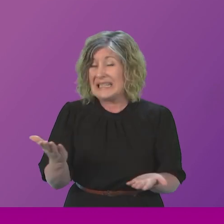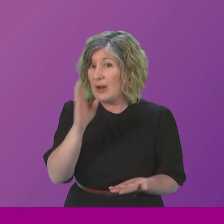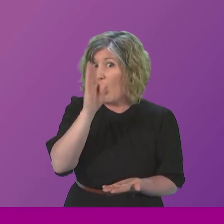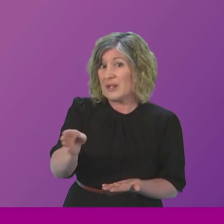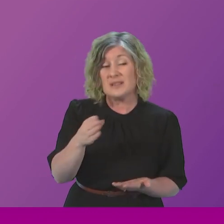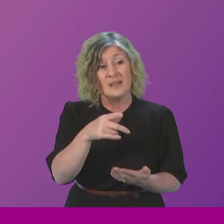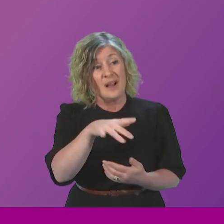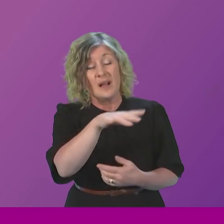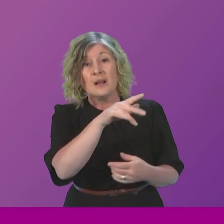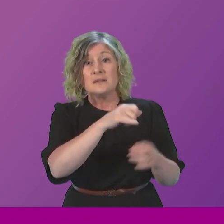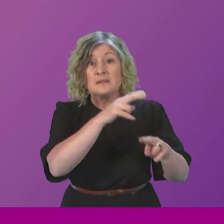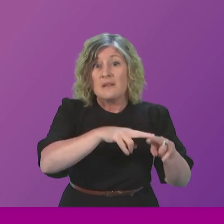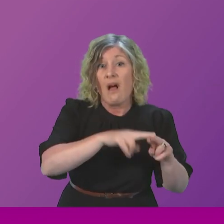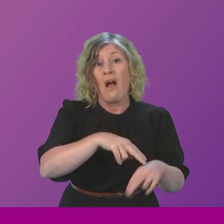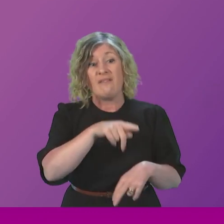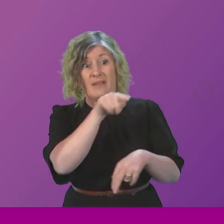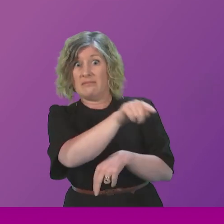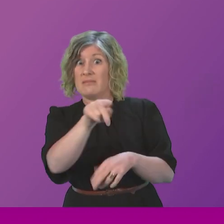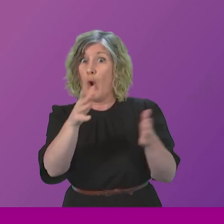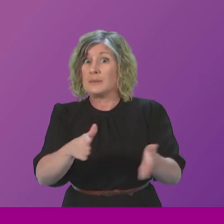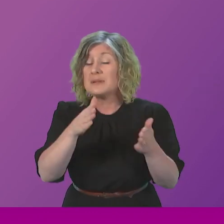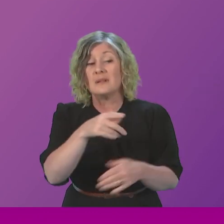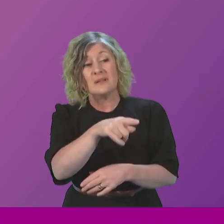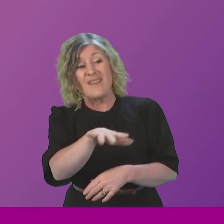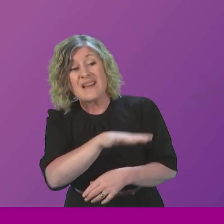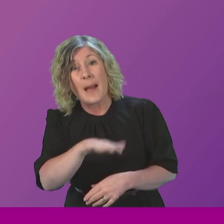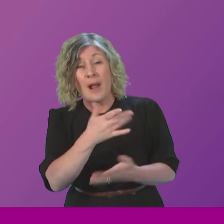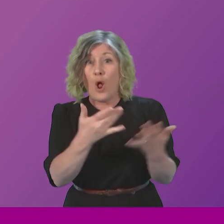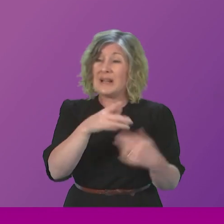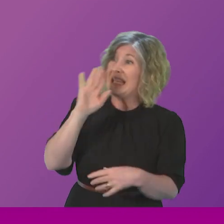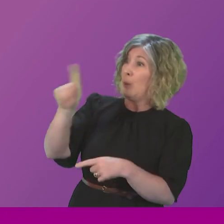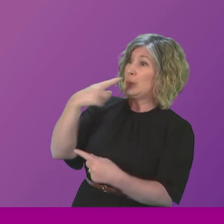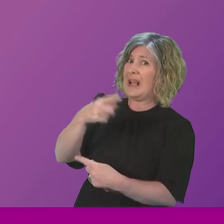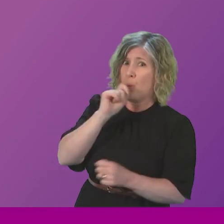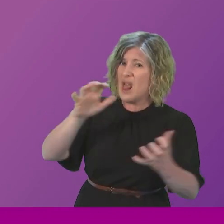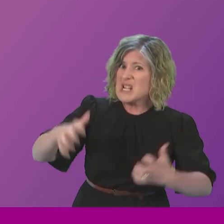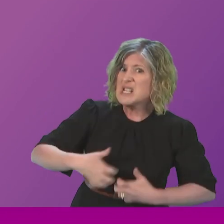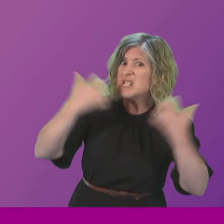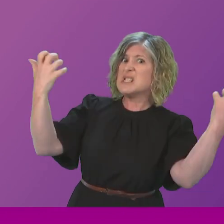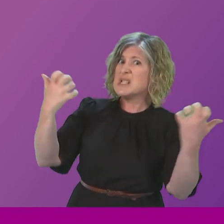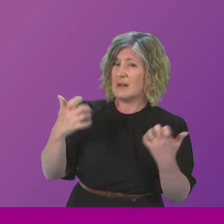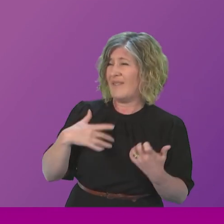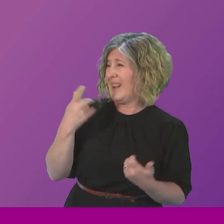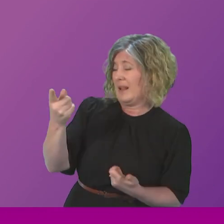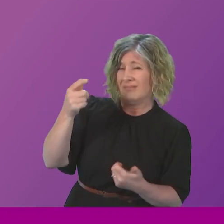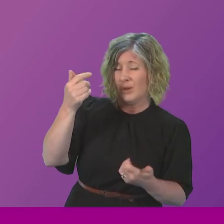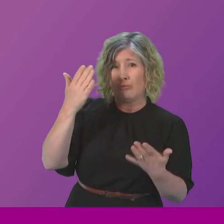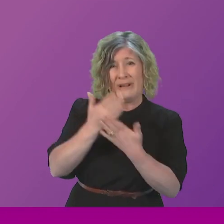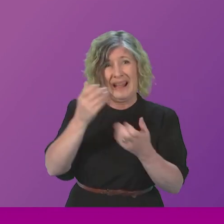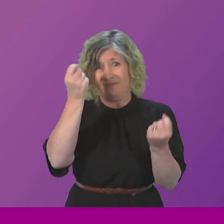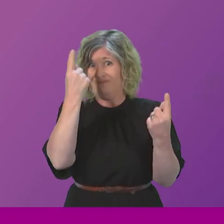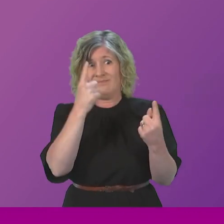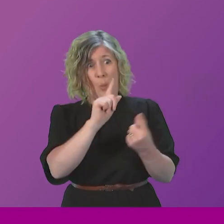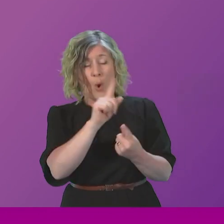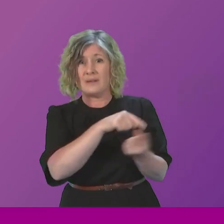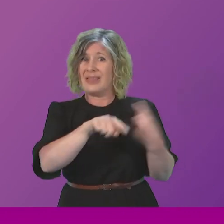failed and families will listen to that answer from the First Minister with rage and think he's completely out of touch with the reality they